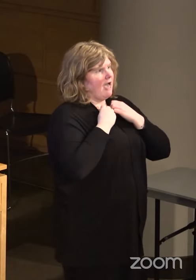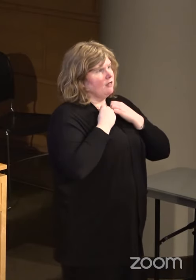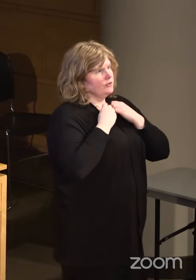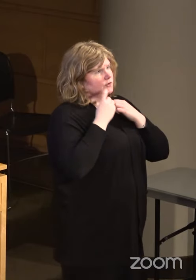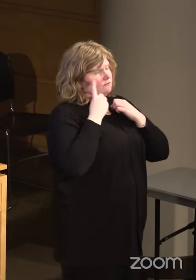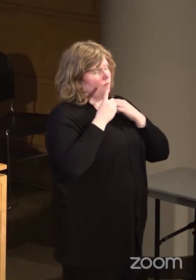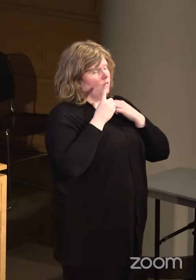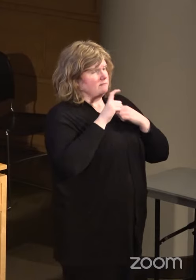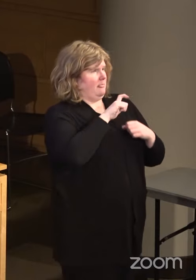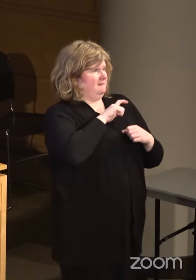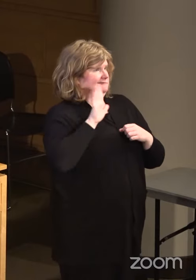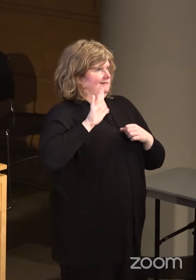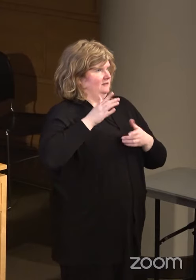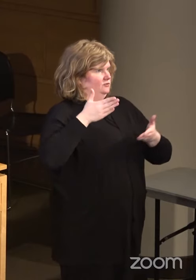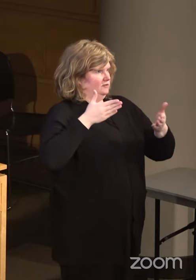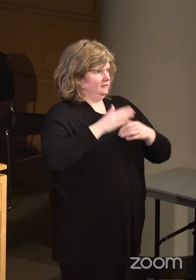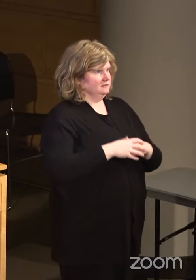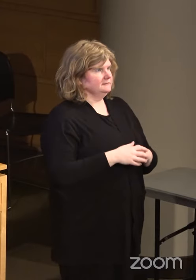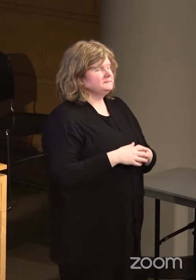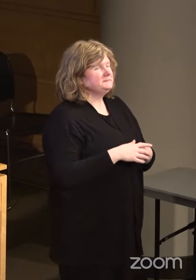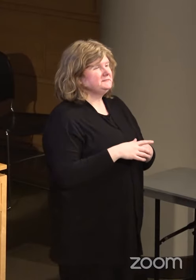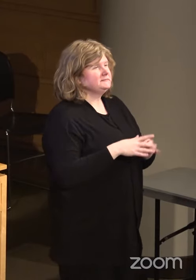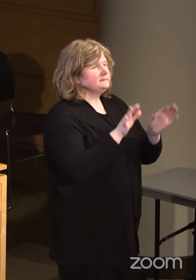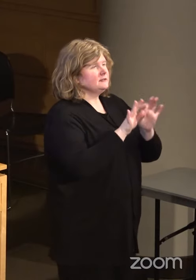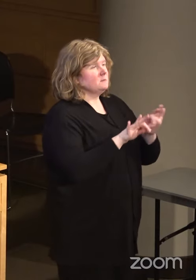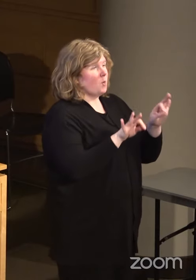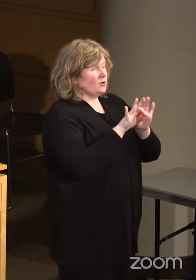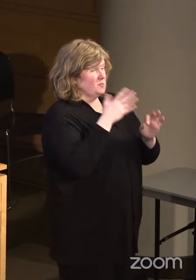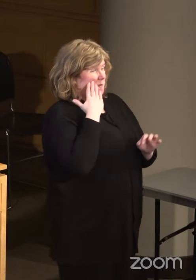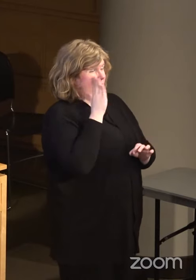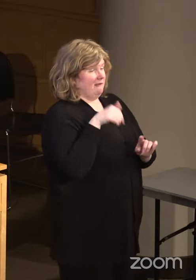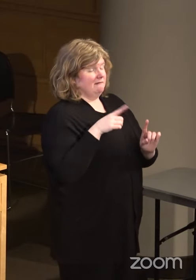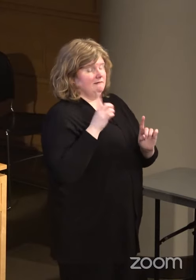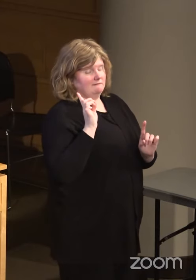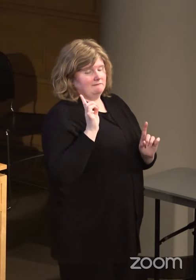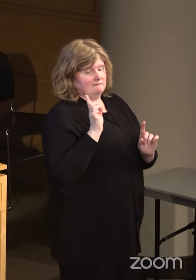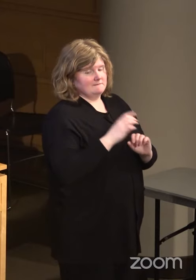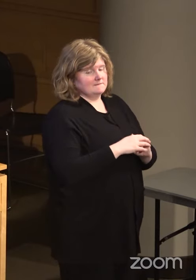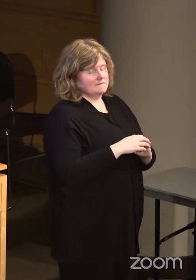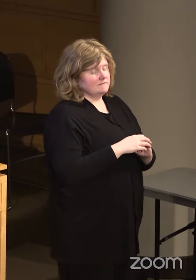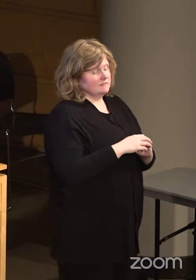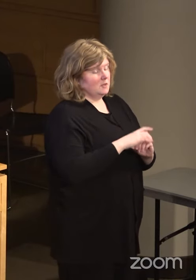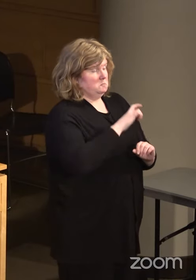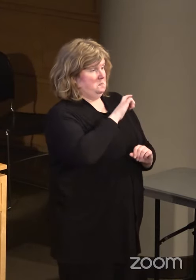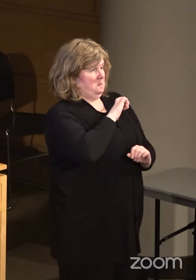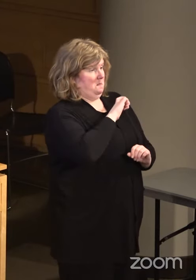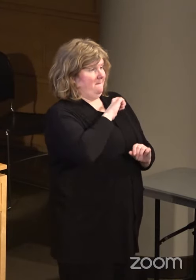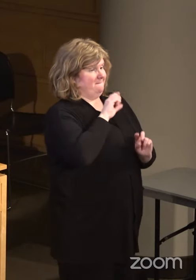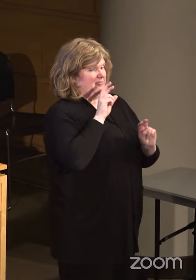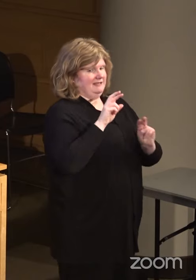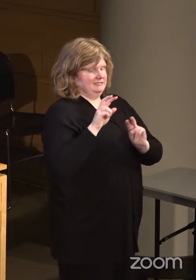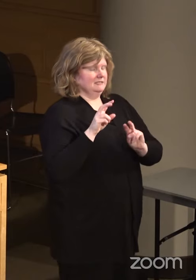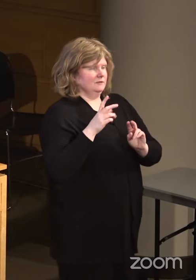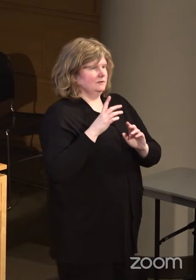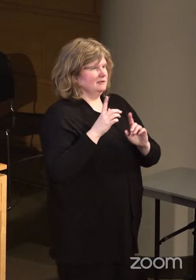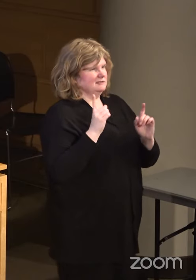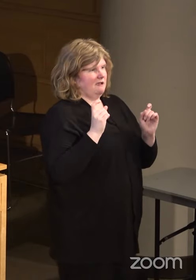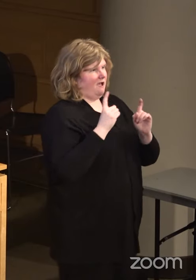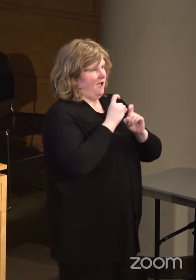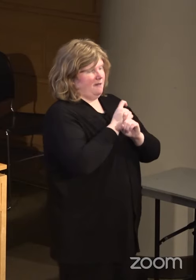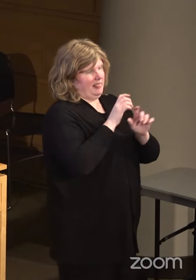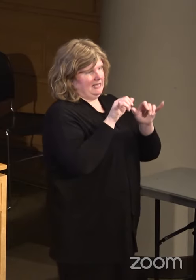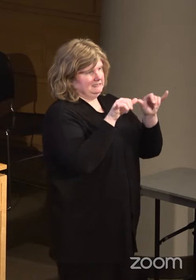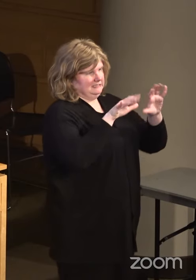police are delivering. What's important to note here is that policing is a complex adaptive system,